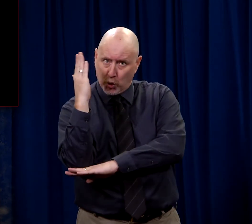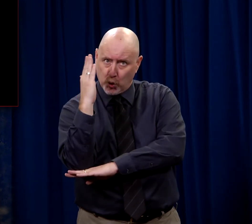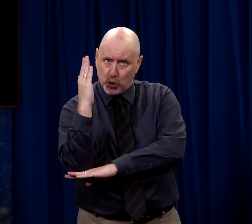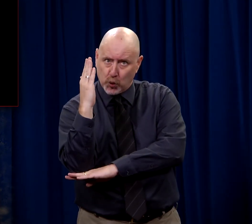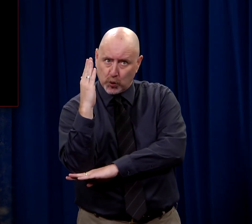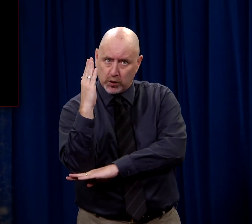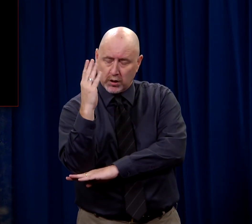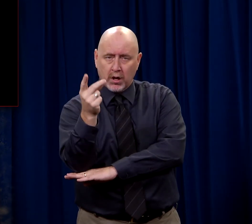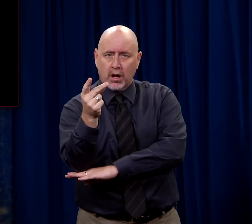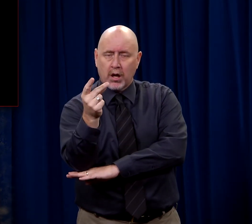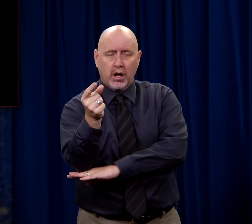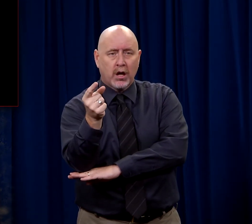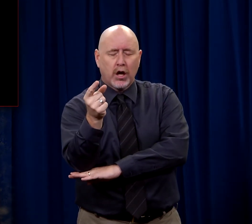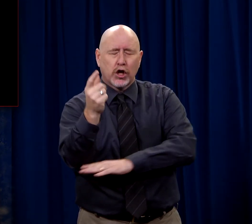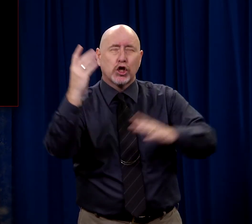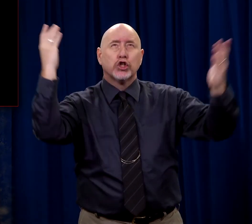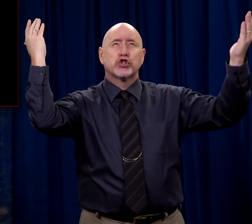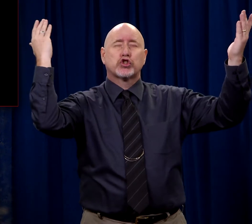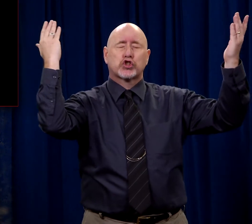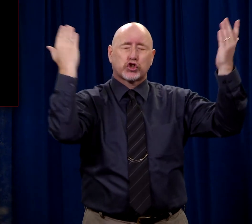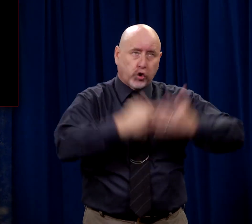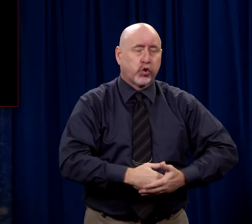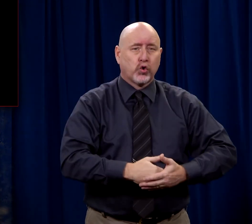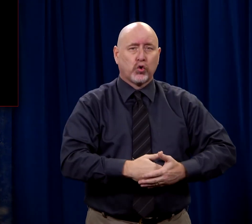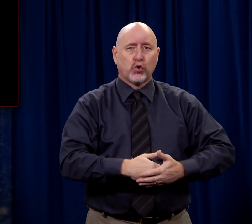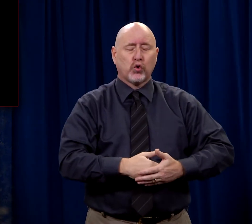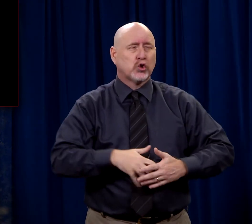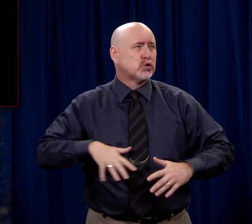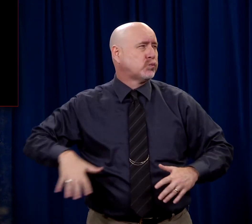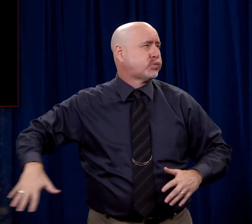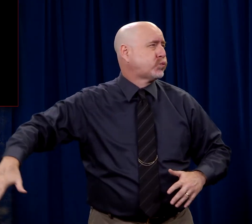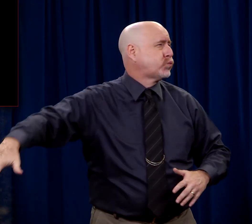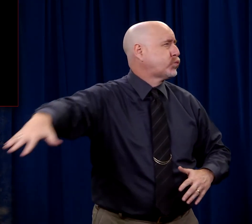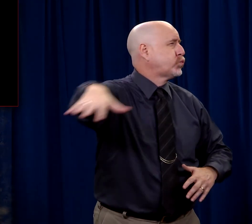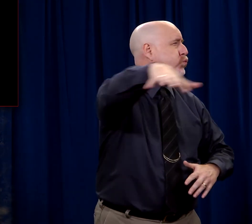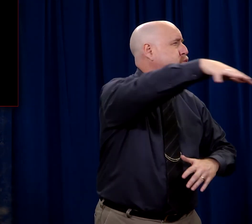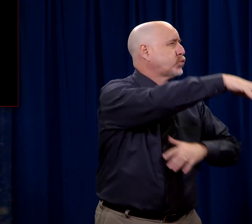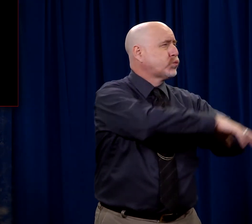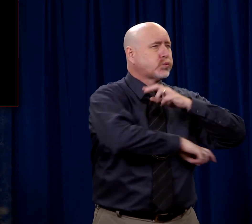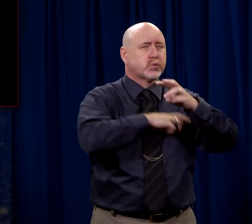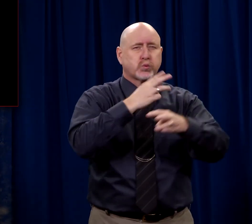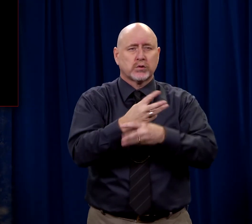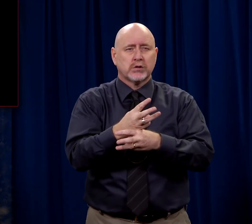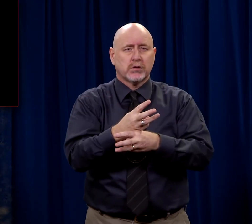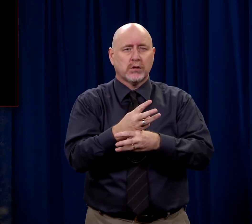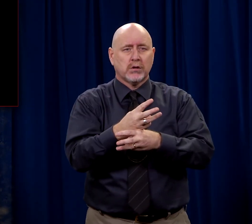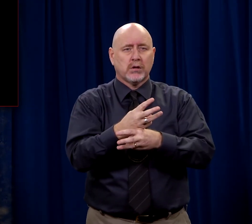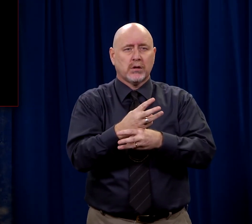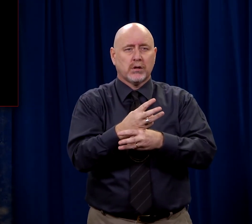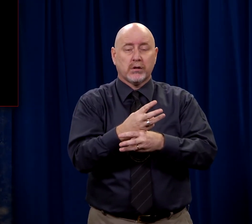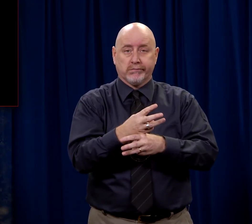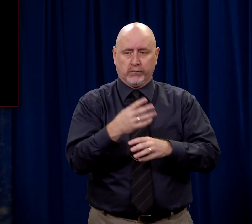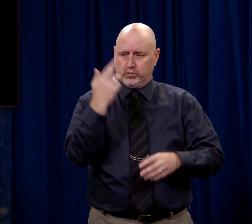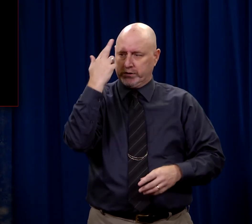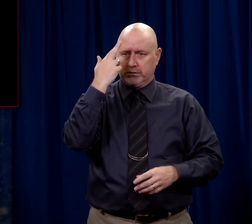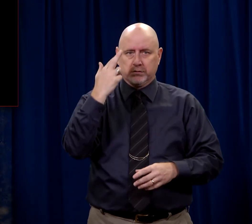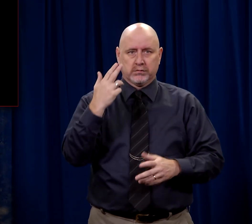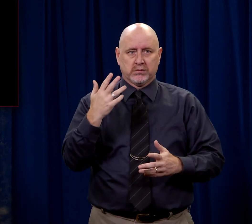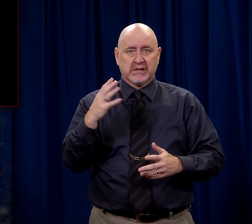It's noontime. And a hard darkness falls all over the earth. And you can't explain it. You say,